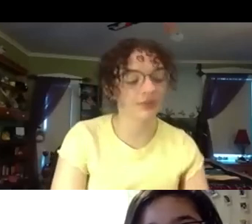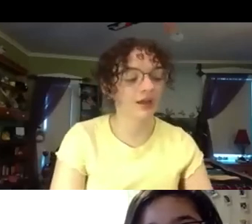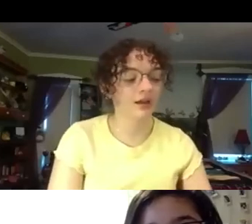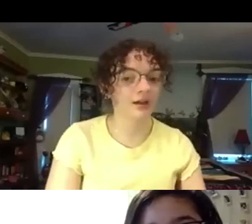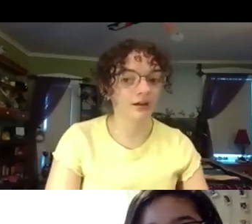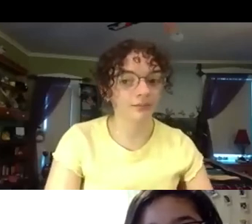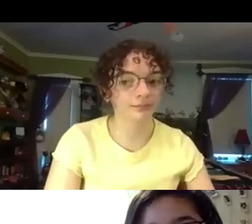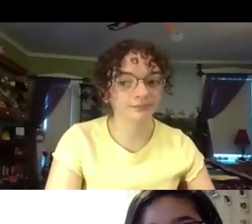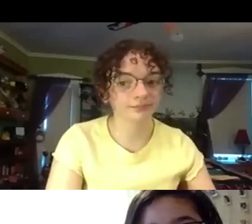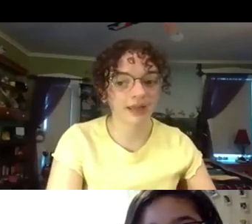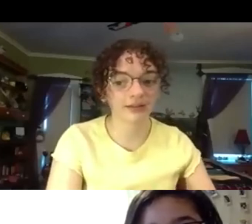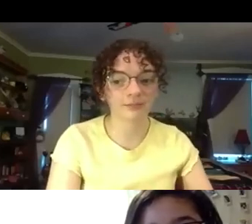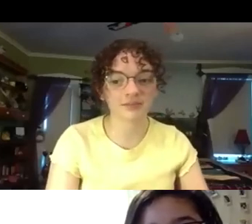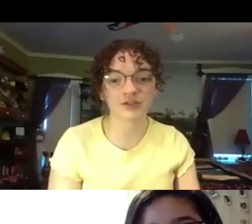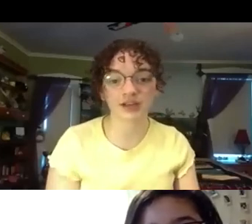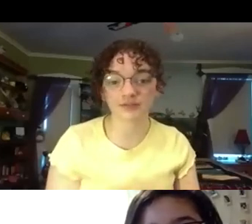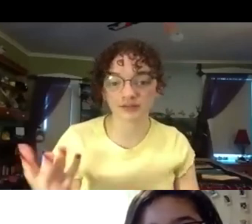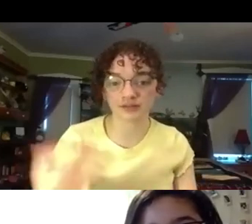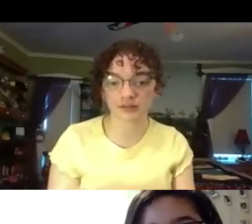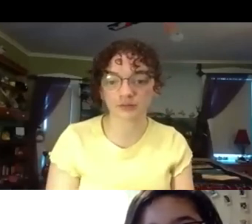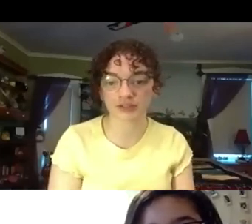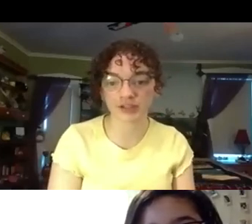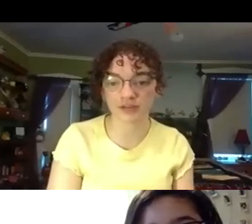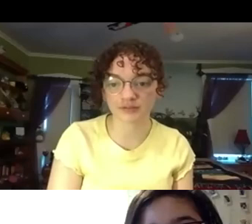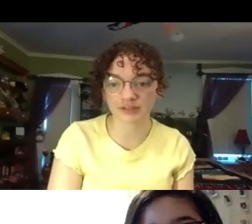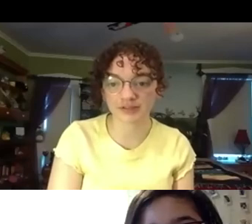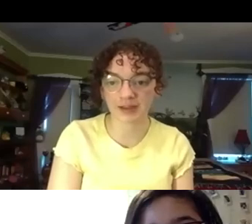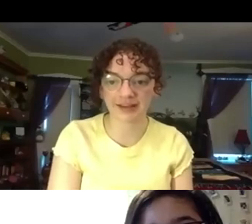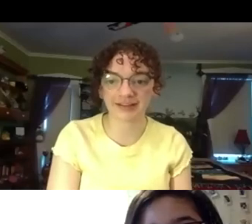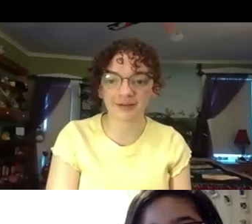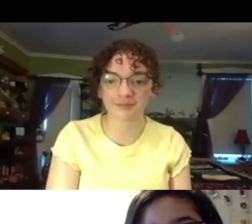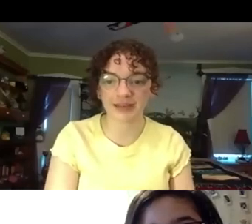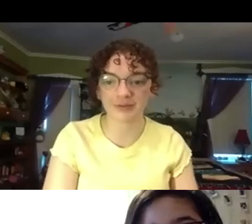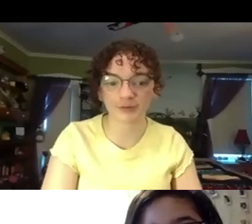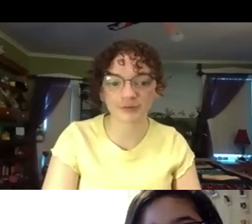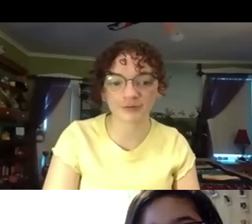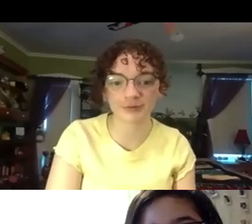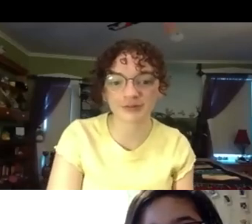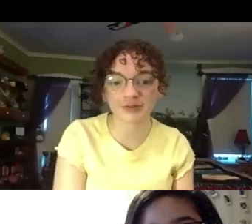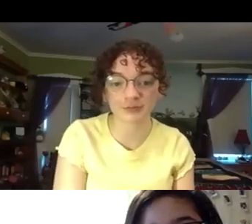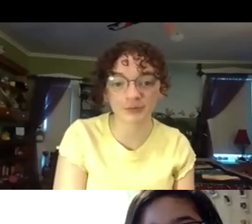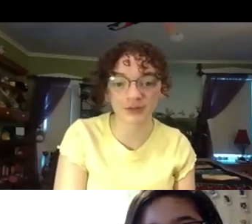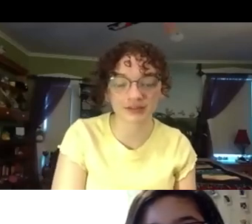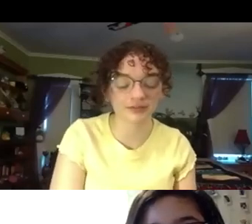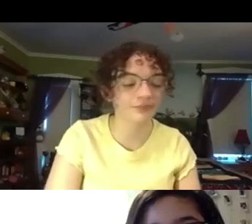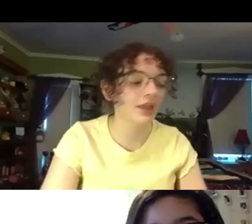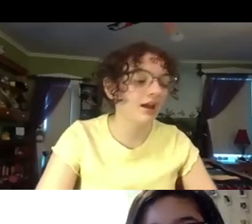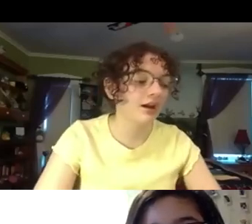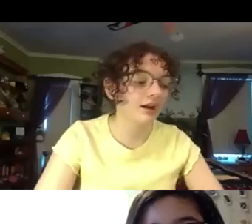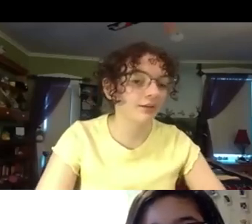Um, and Ms. Schaefer, Lori Schaefer is my, um, intro to interpretation professor. Lori Schaefer.